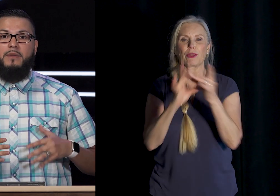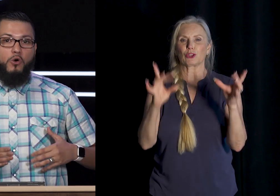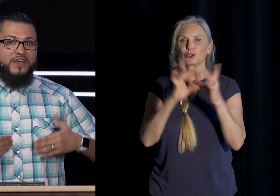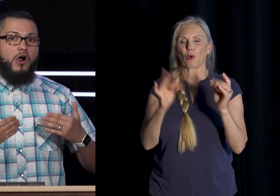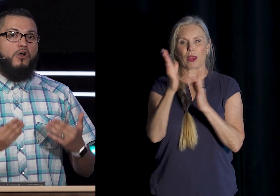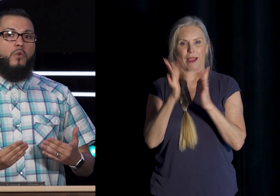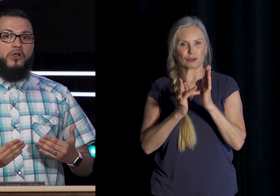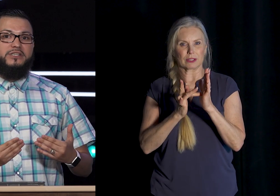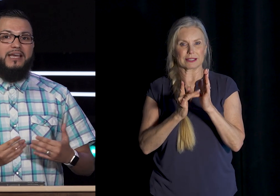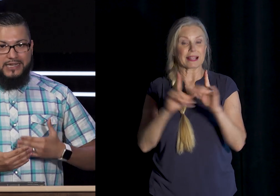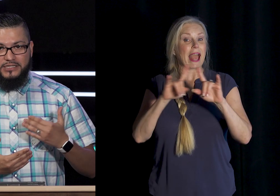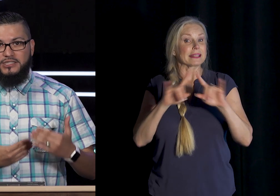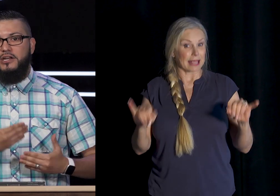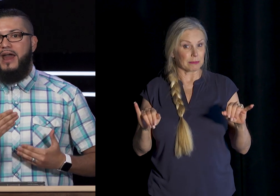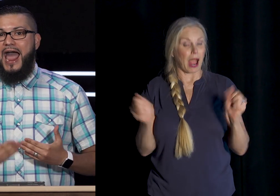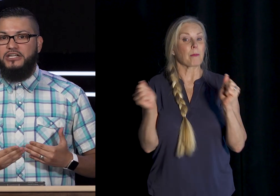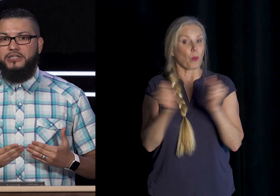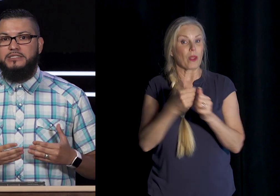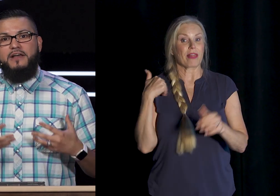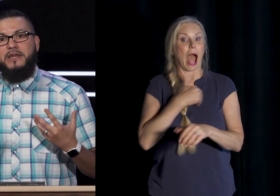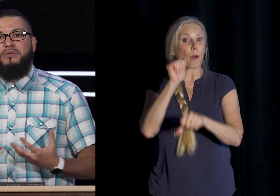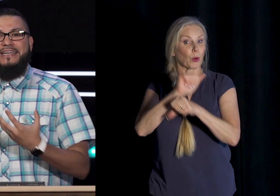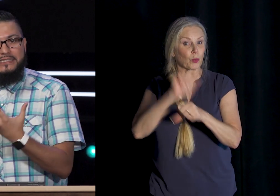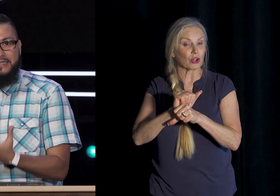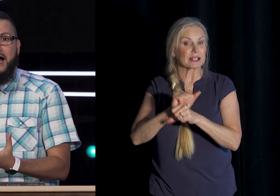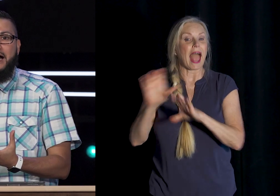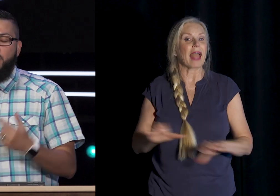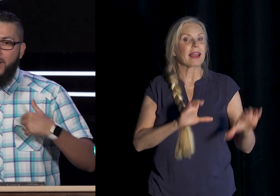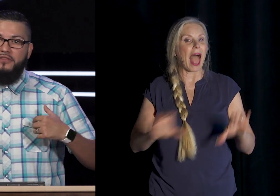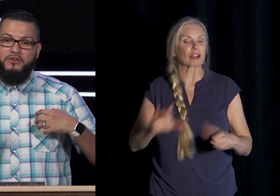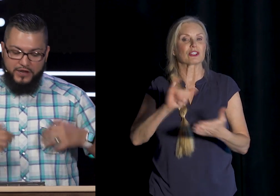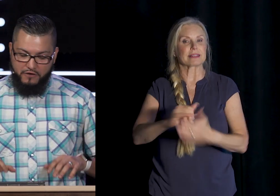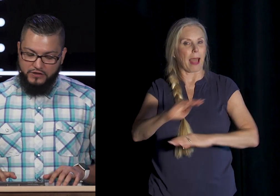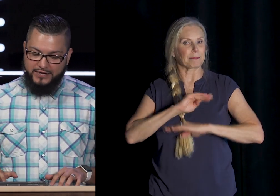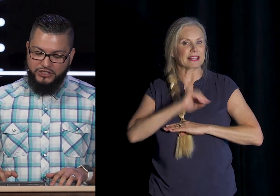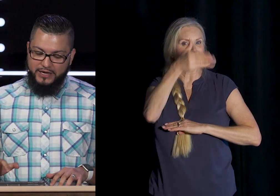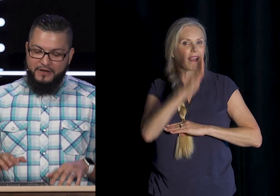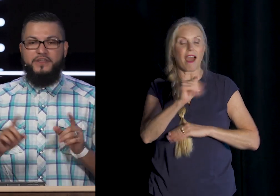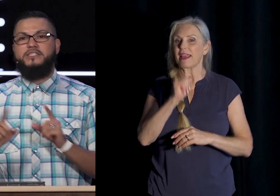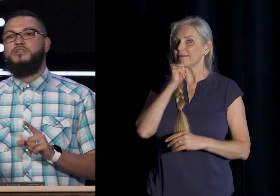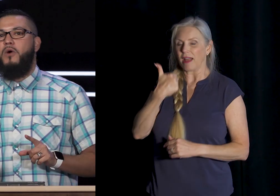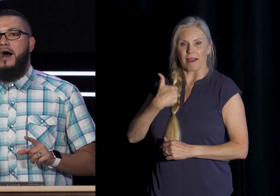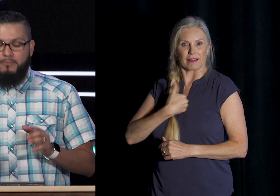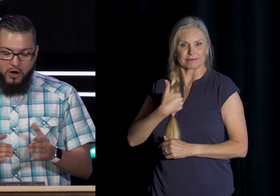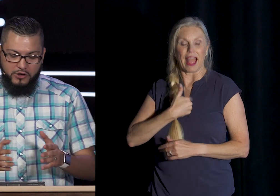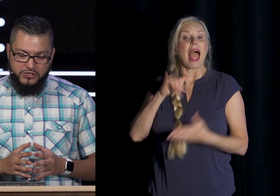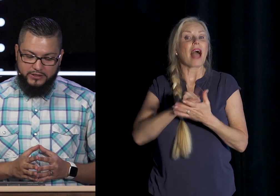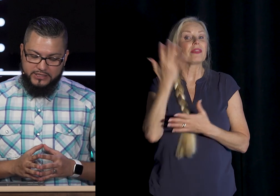With our works Consider actions That please God Rather than Our flesh This is why Paul goes on To